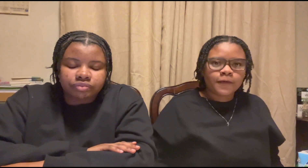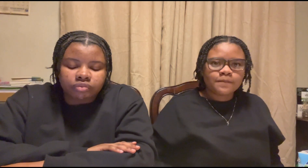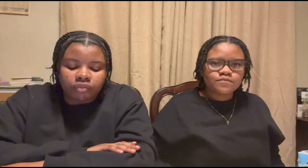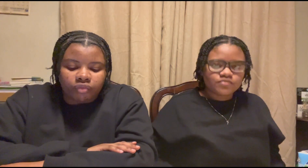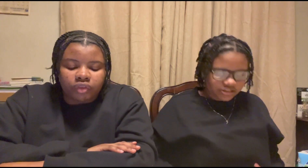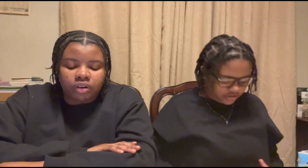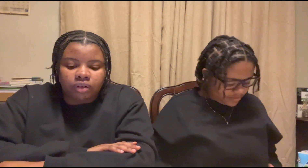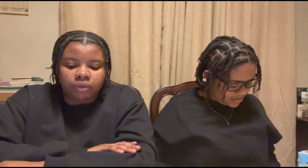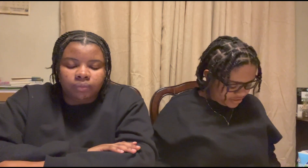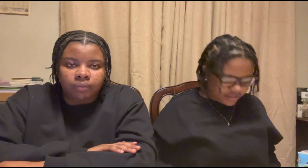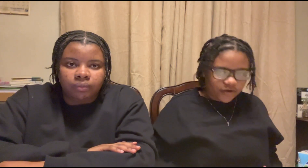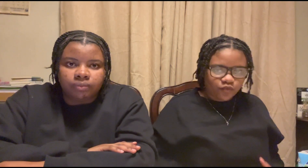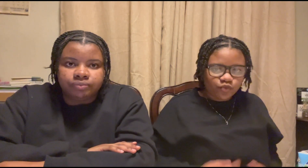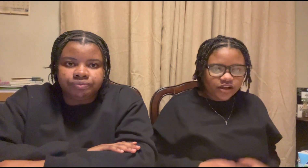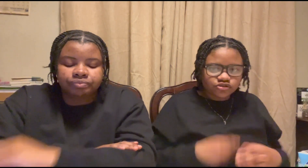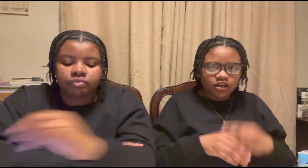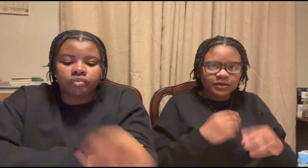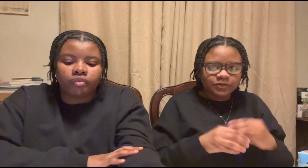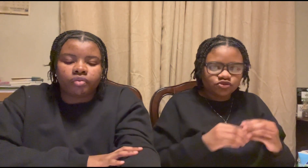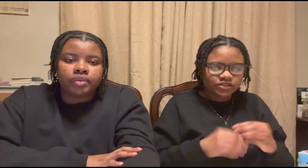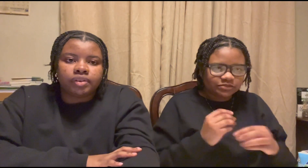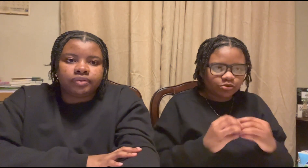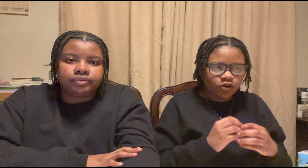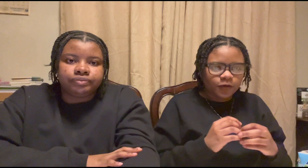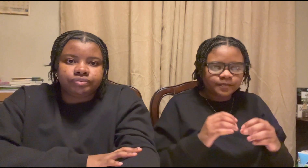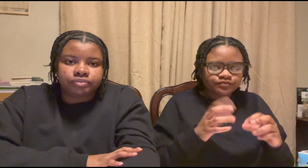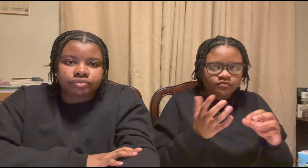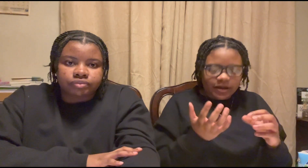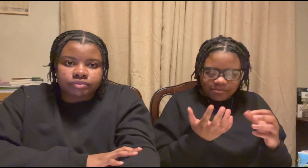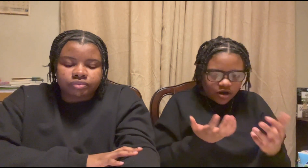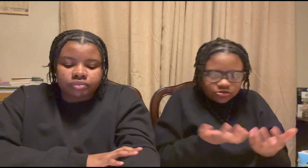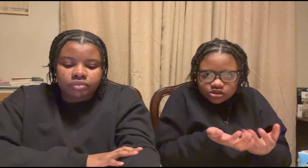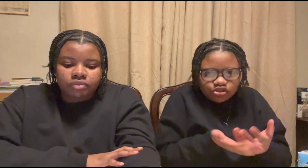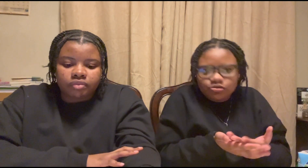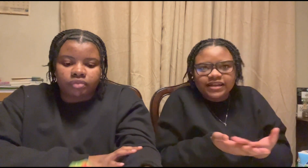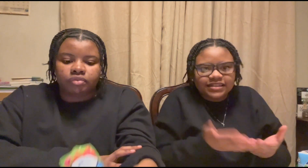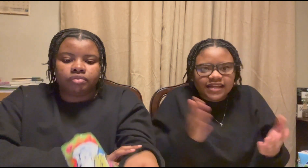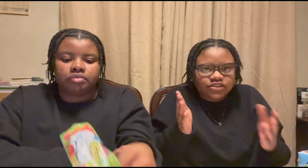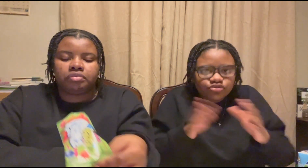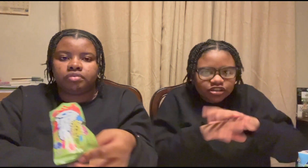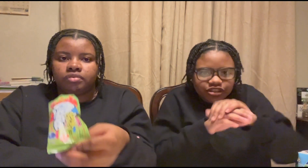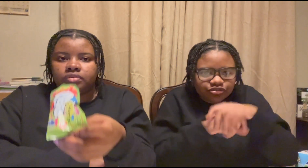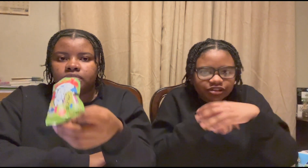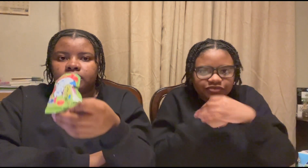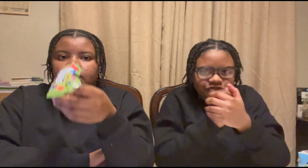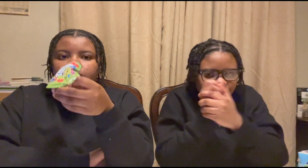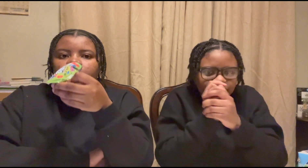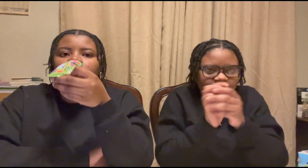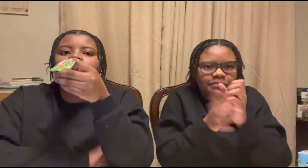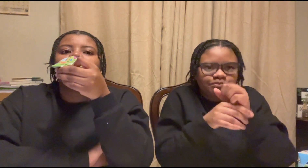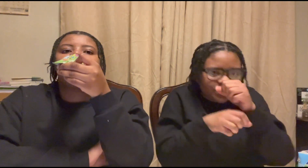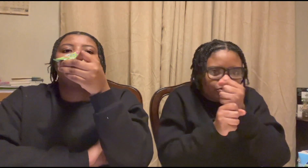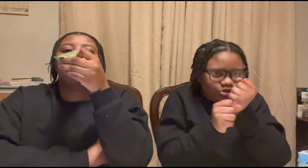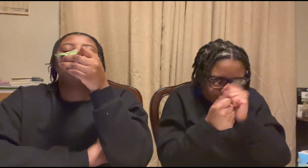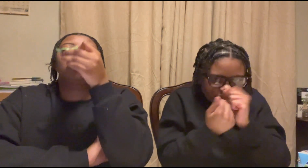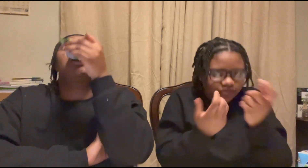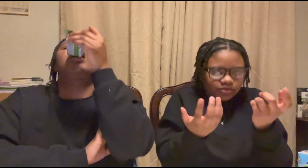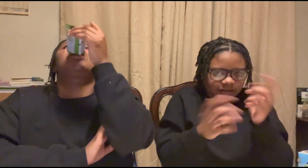my stomach is like wiggled up into this ball my palms are sweating like you could literally feed like people could drink from it